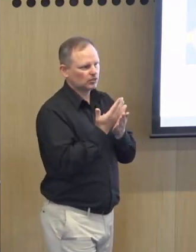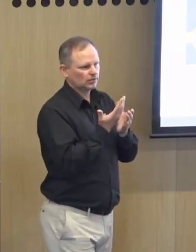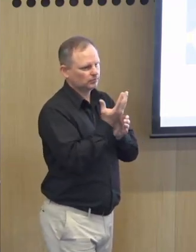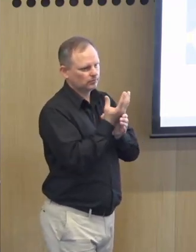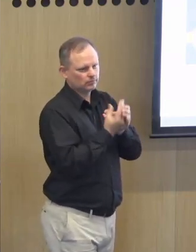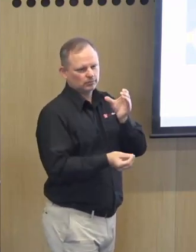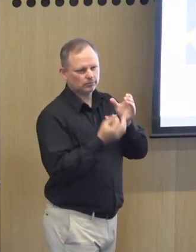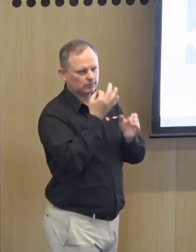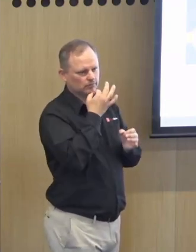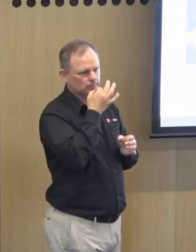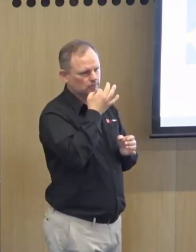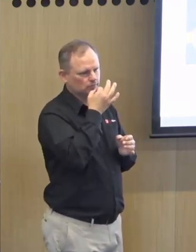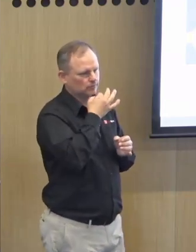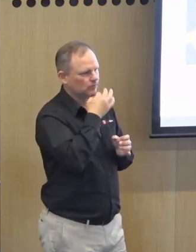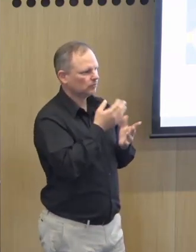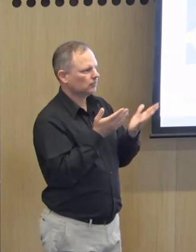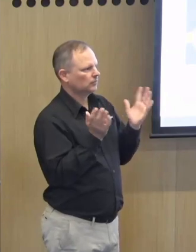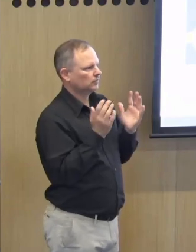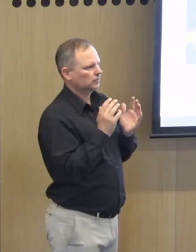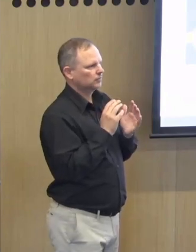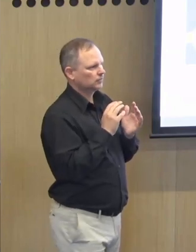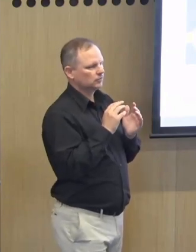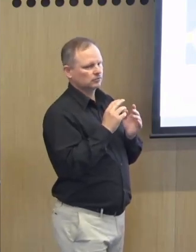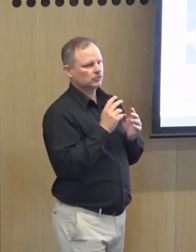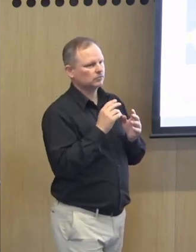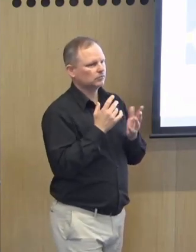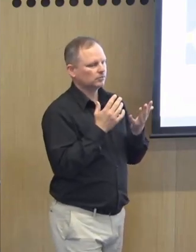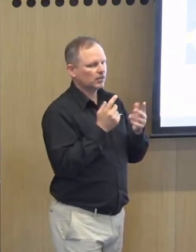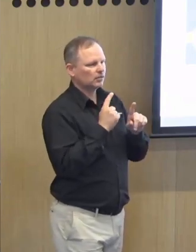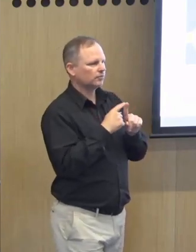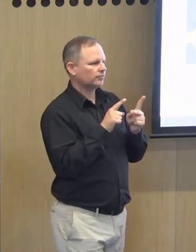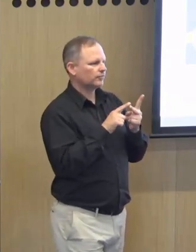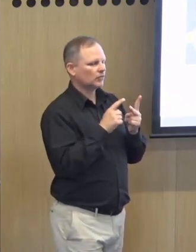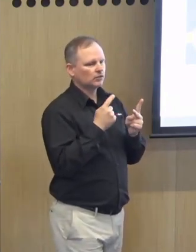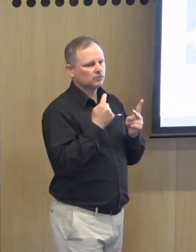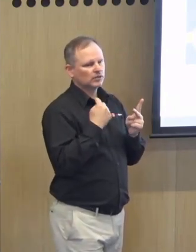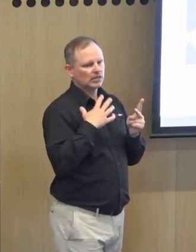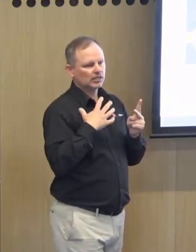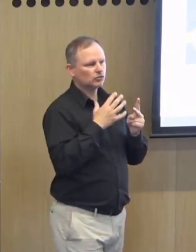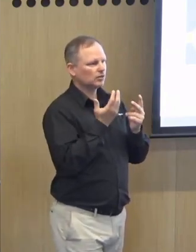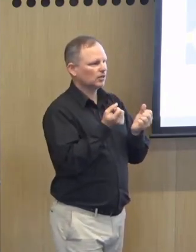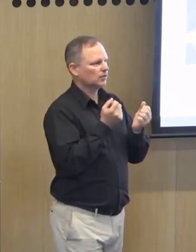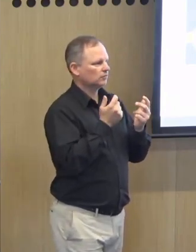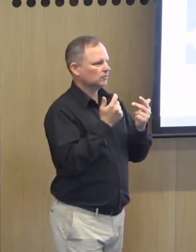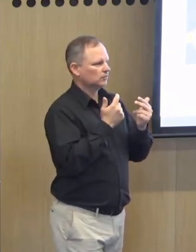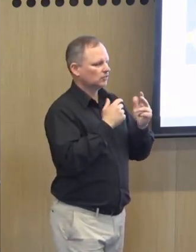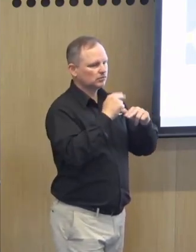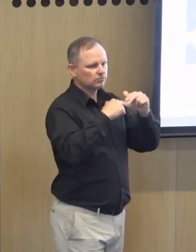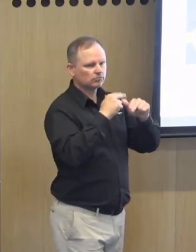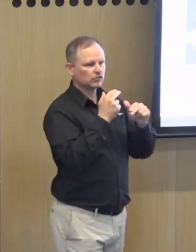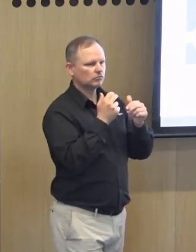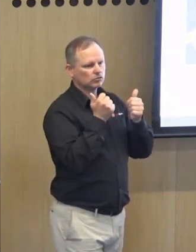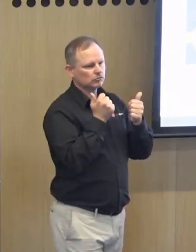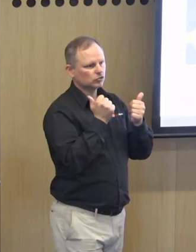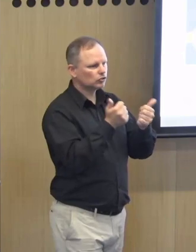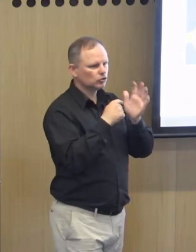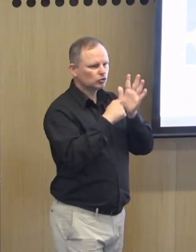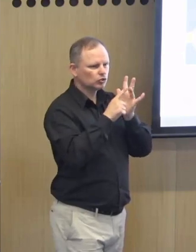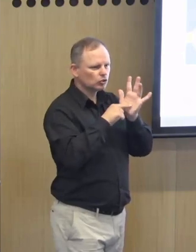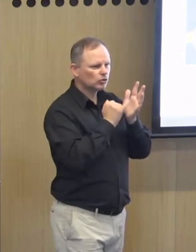community and allied services etc to to consider and currently the information is is filmed far so hopefully we're able